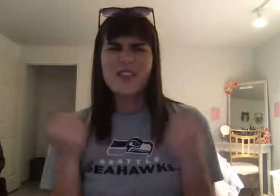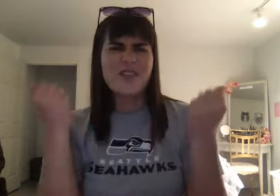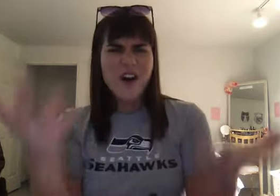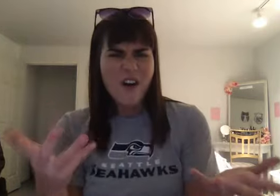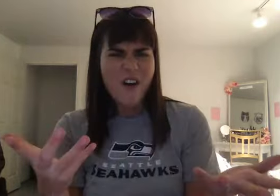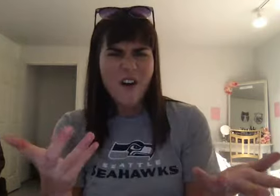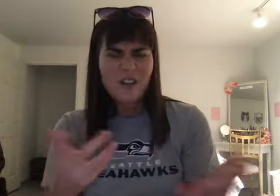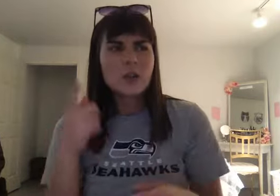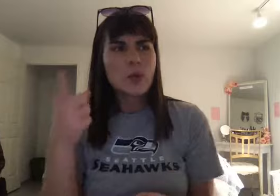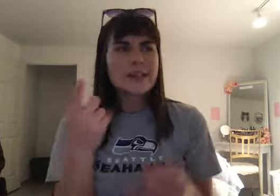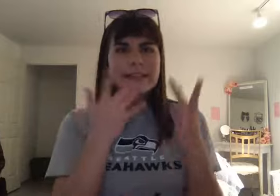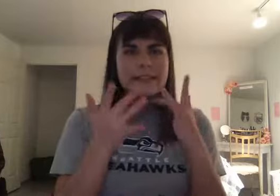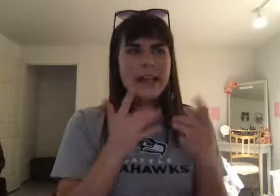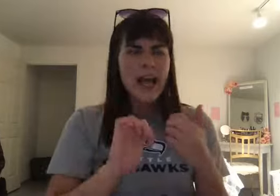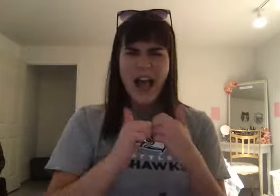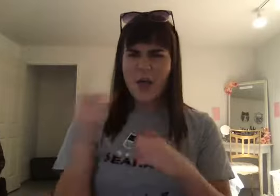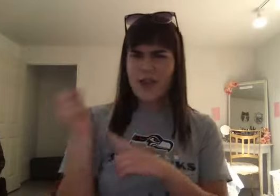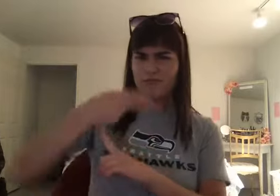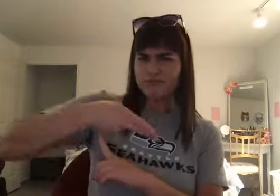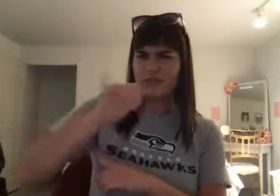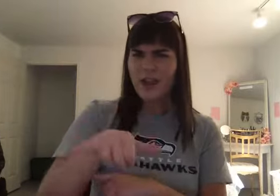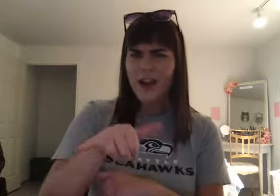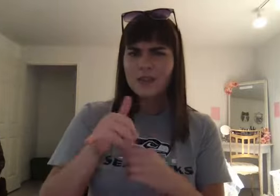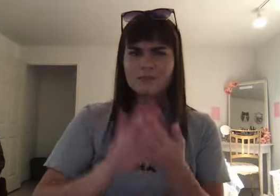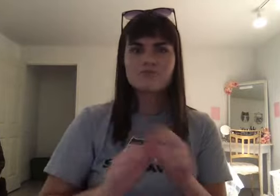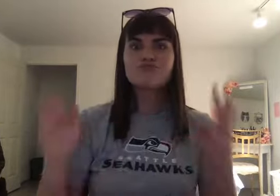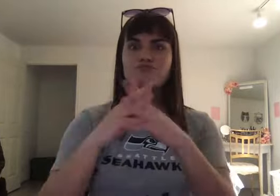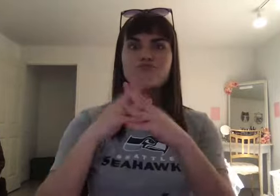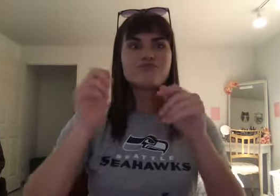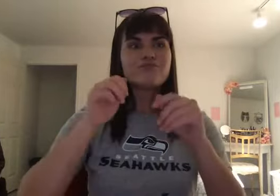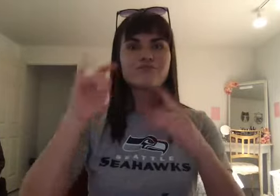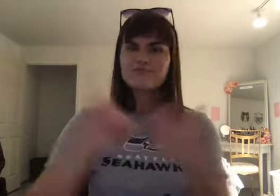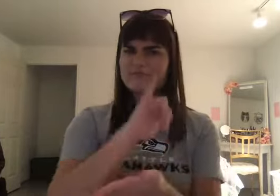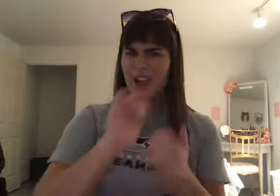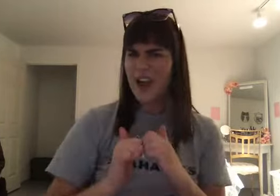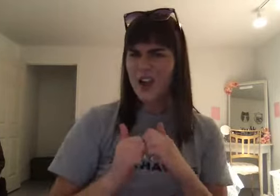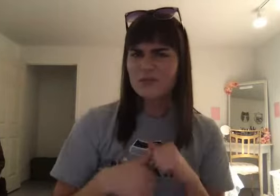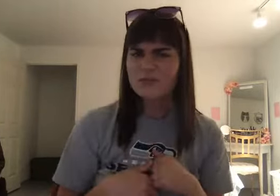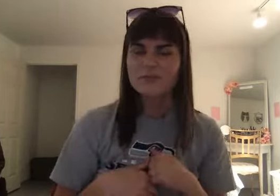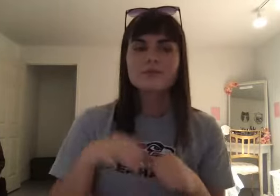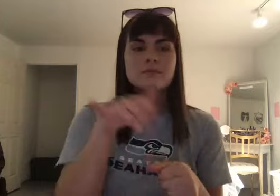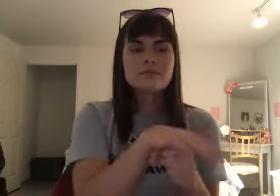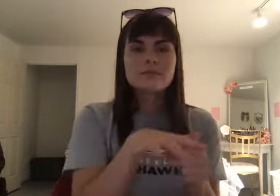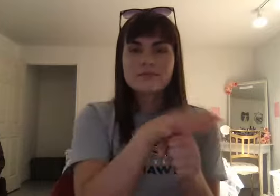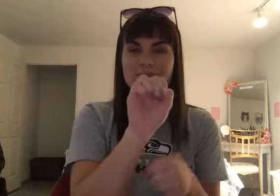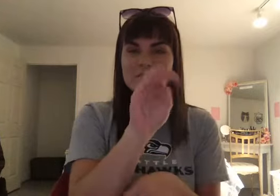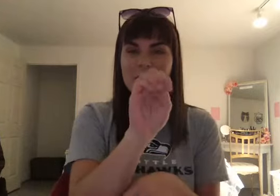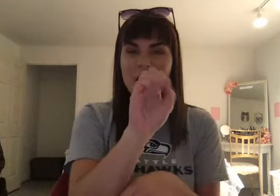to grow their civilization and overcome that. These civilizations of Mesopotamia are going to be around the Tigris and Euphrates rivers.